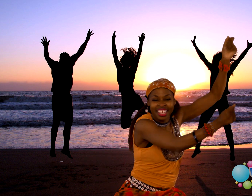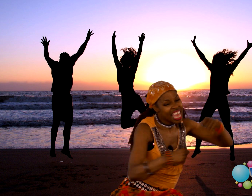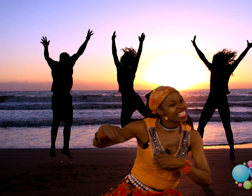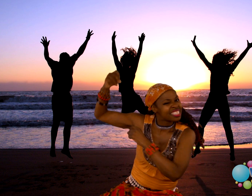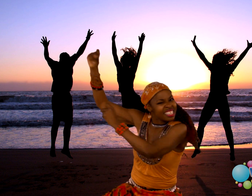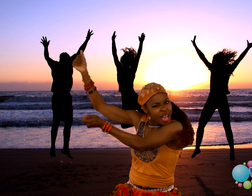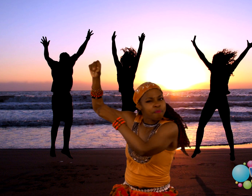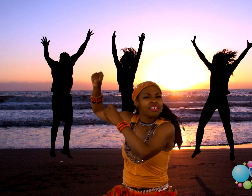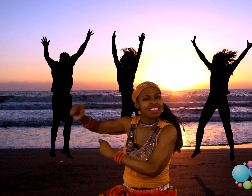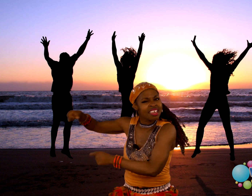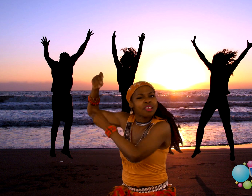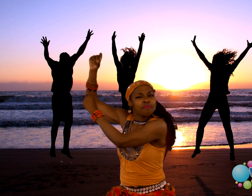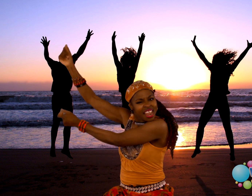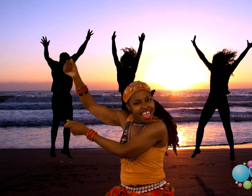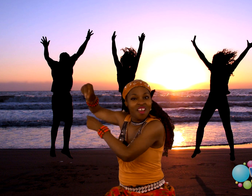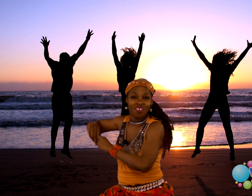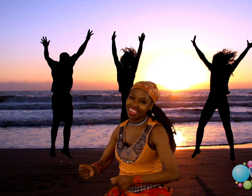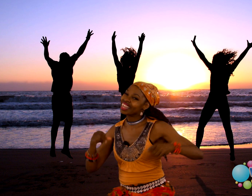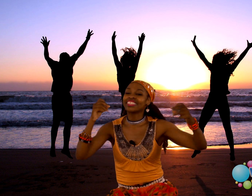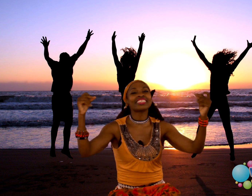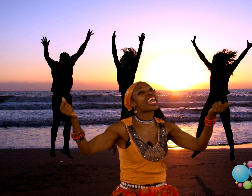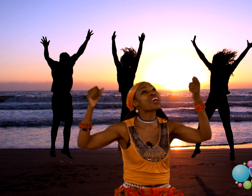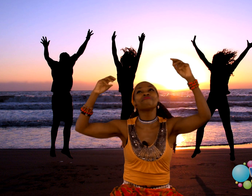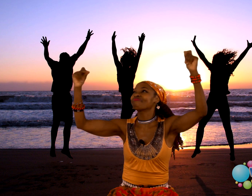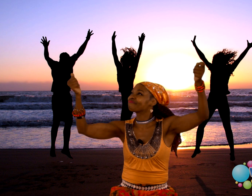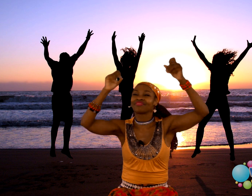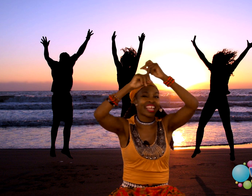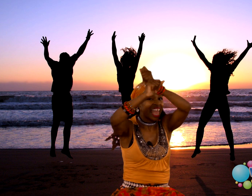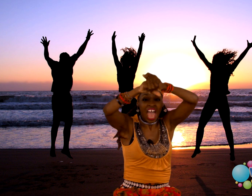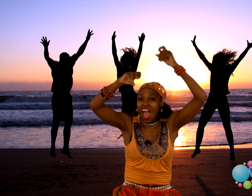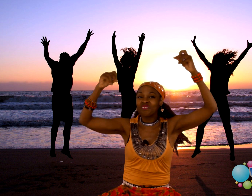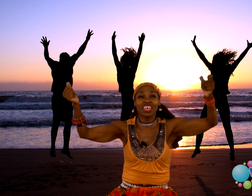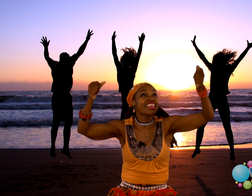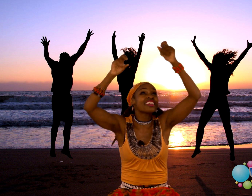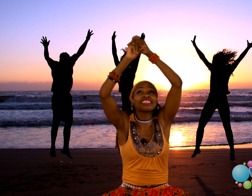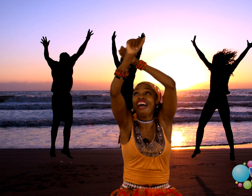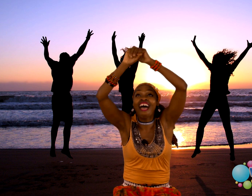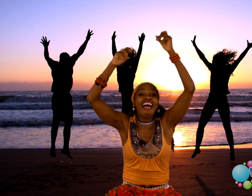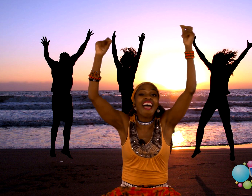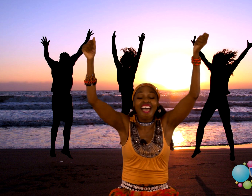and snap them left. Snap your fingers up high.